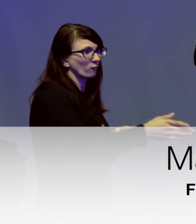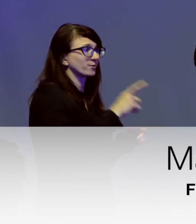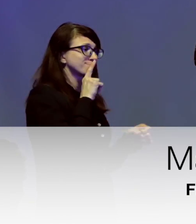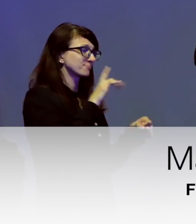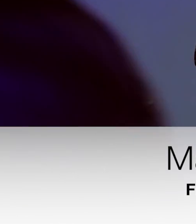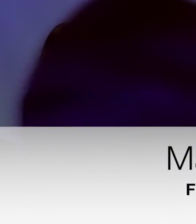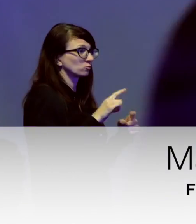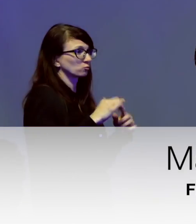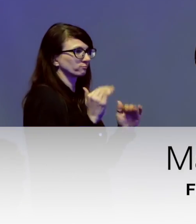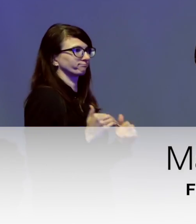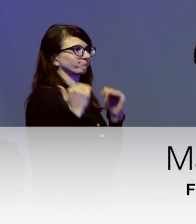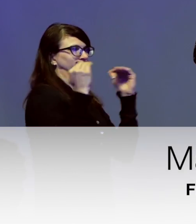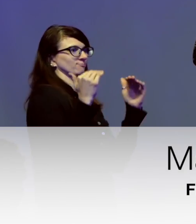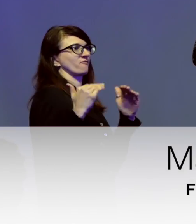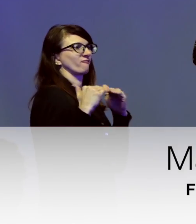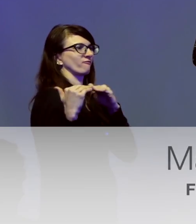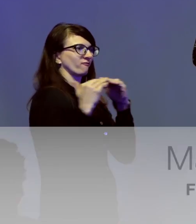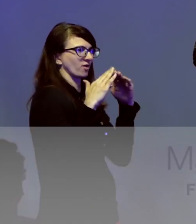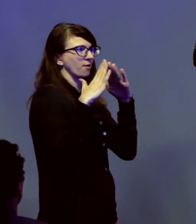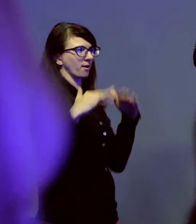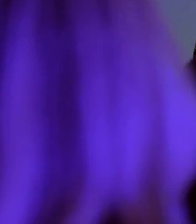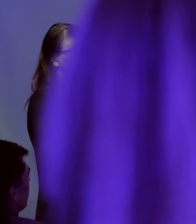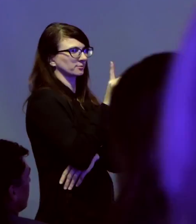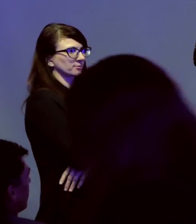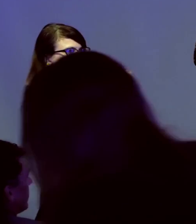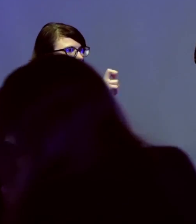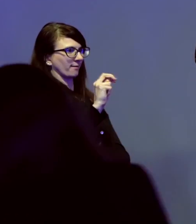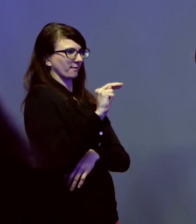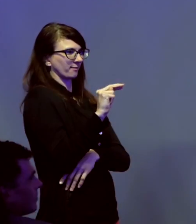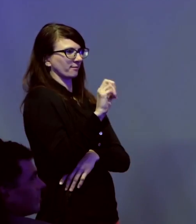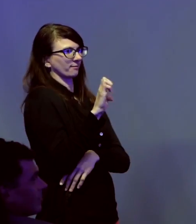advancing fair housing, Diane Houck.